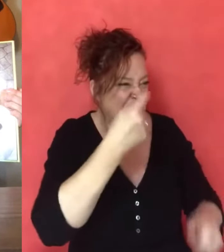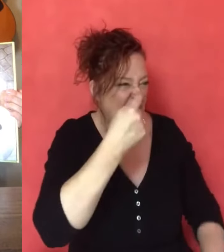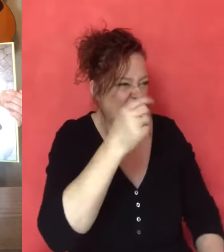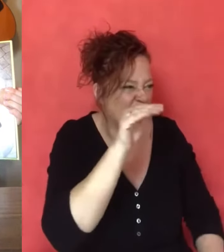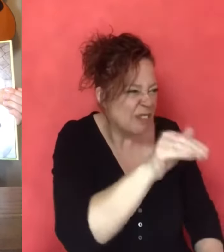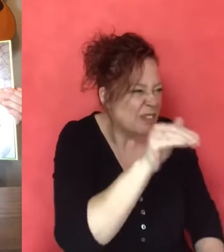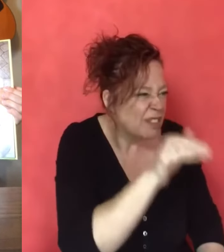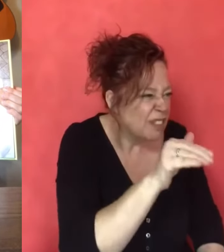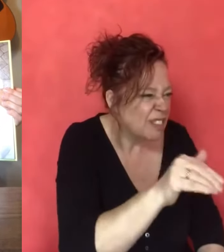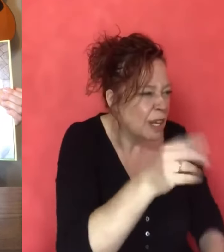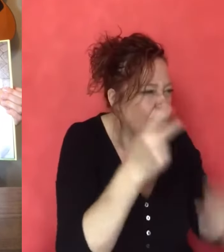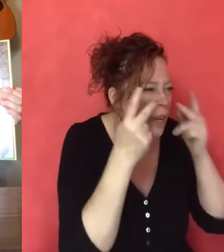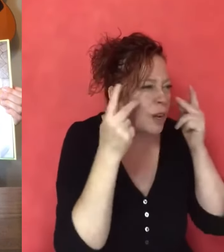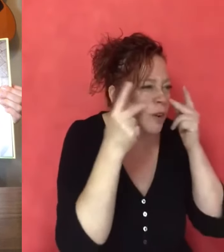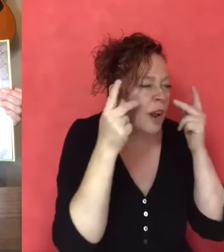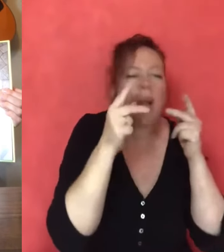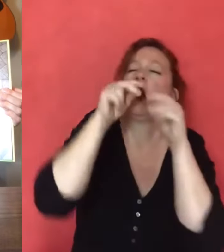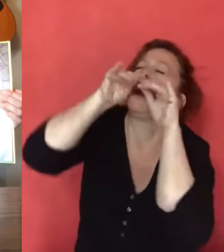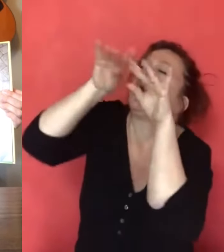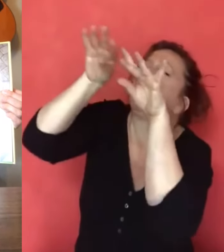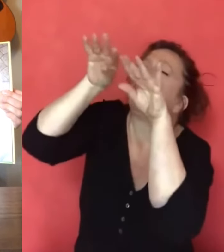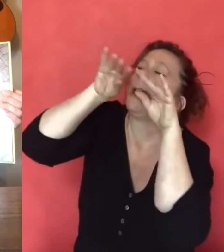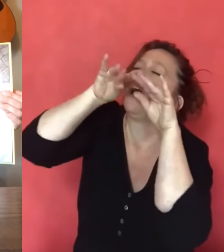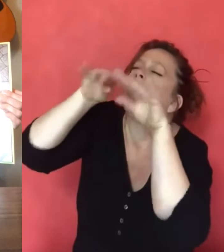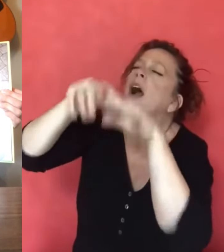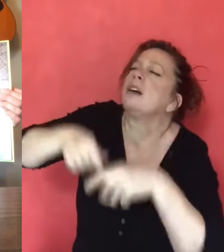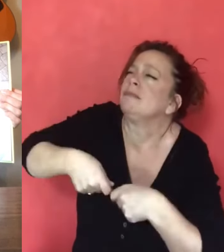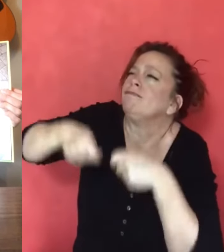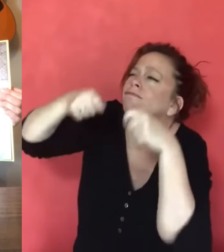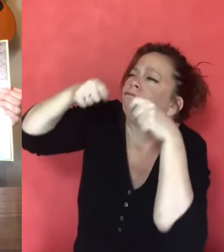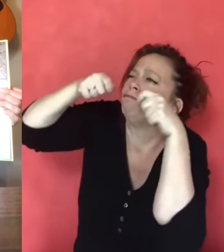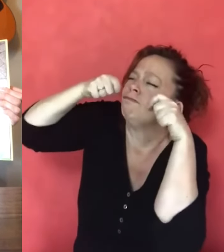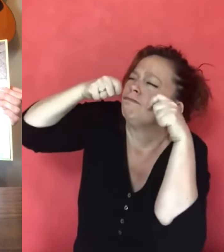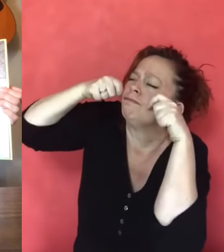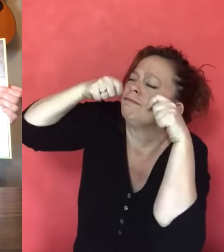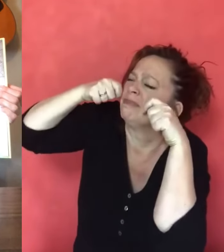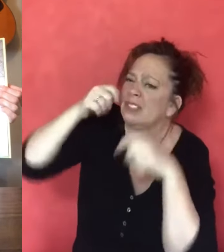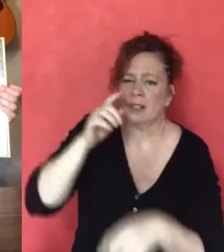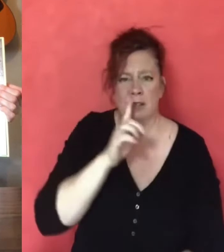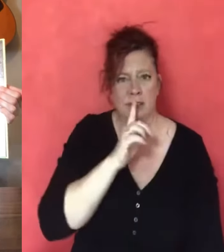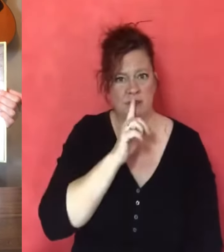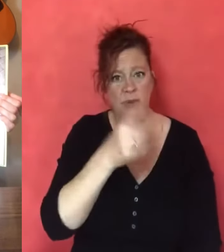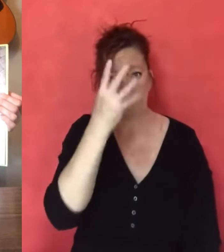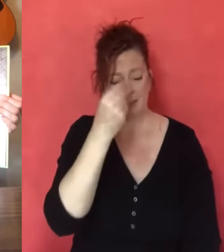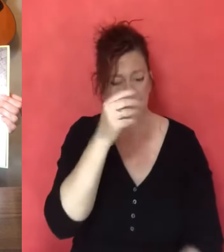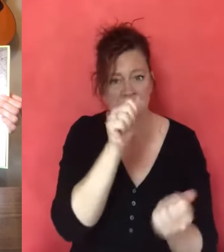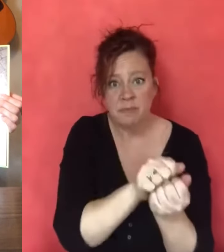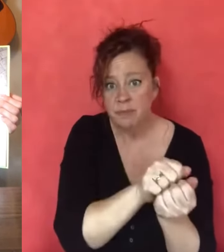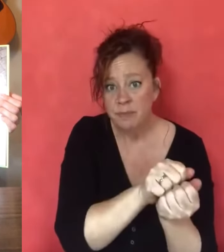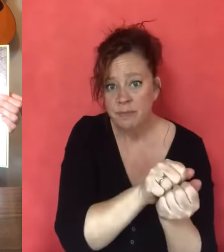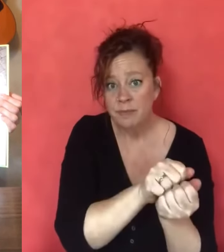They tug his tail. They nudge his snout. Raccoon just snores and burrows deep.